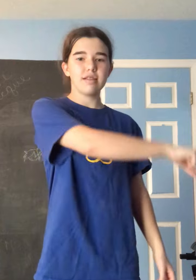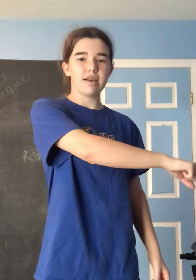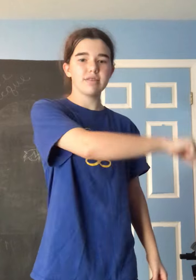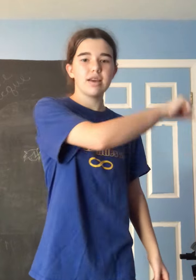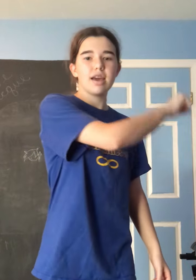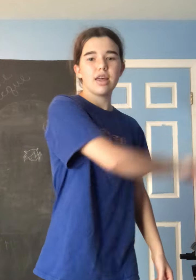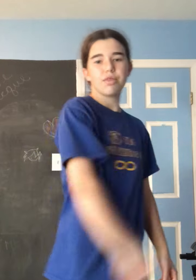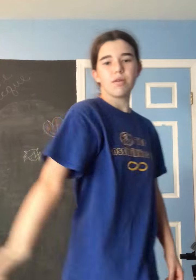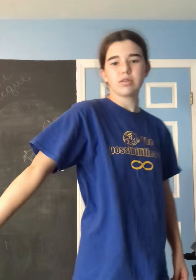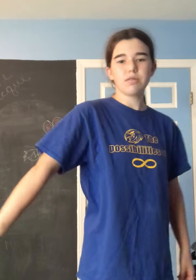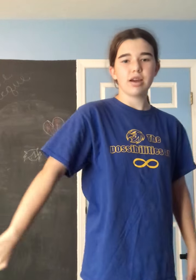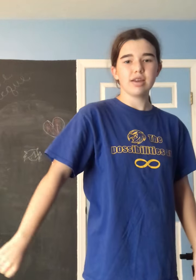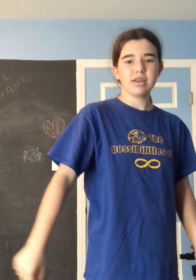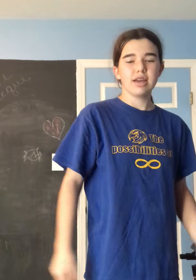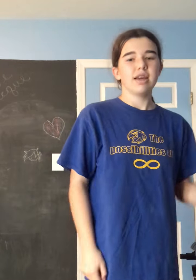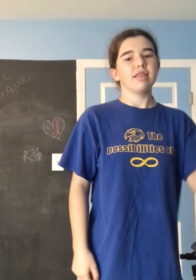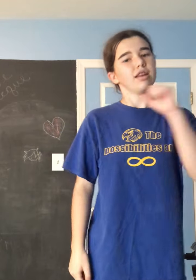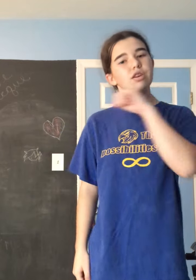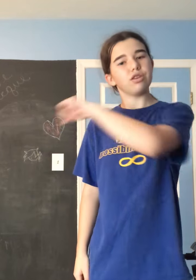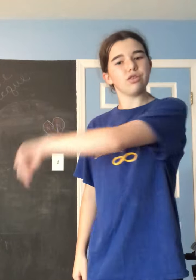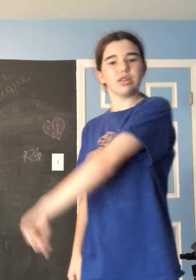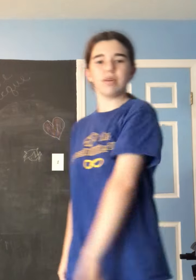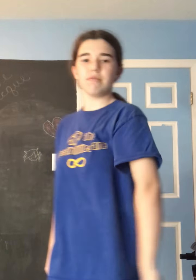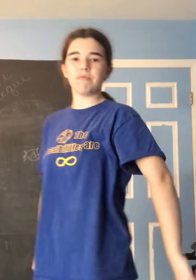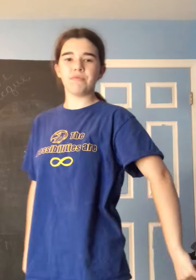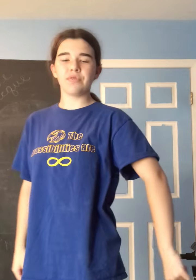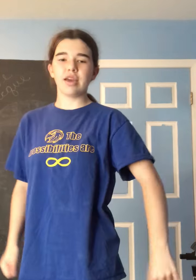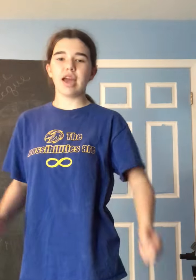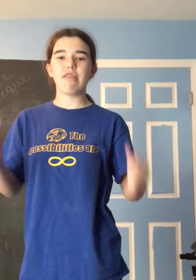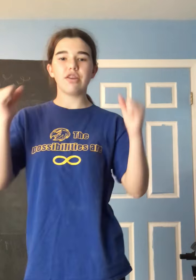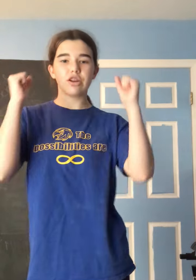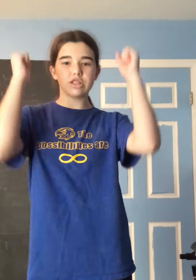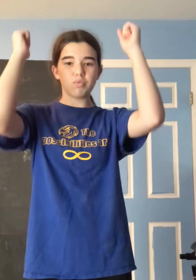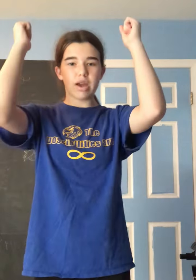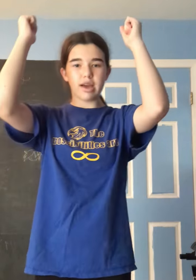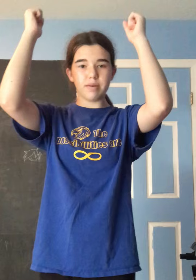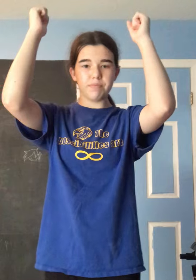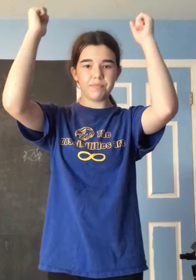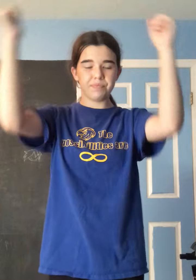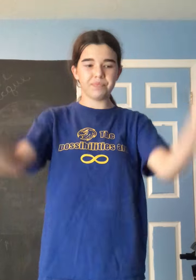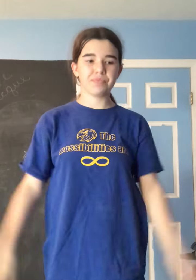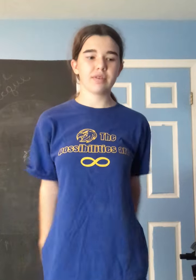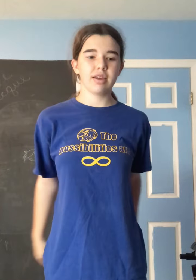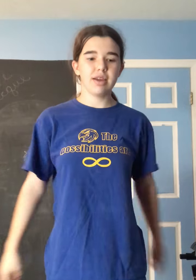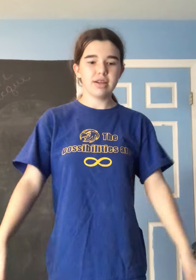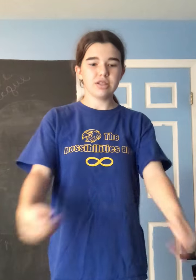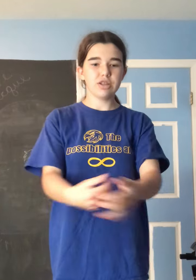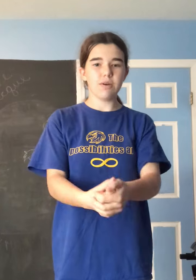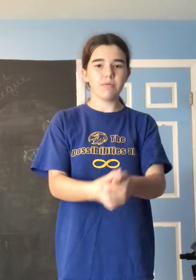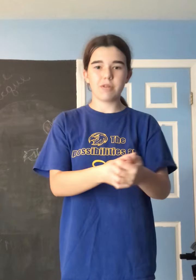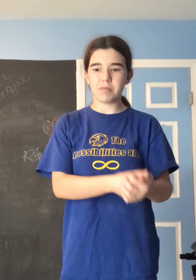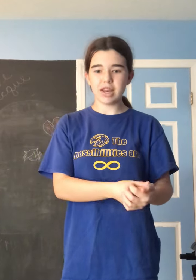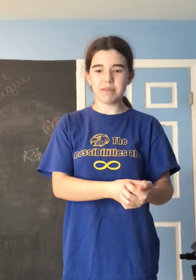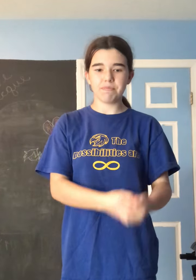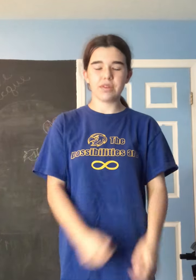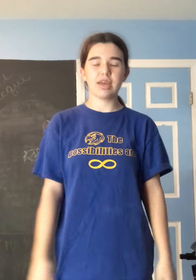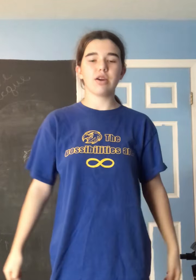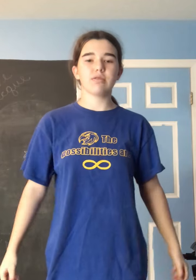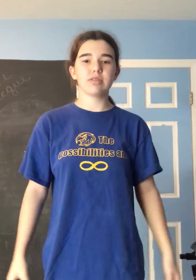the left and throw it to the right. Then you're going to do it this way. And then you're to sway up. So from the beginning, it goes